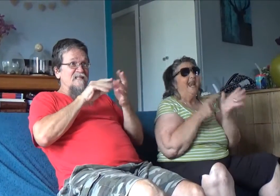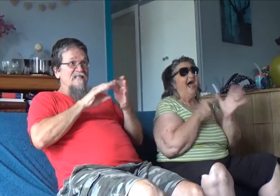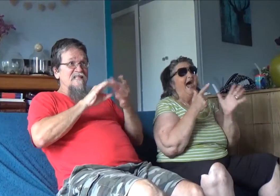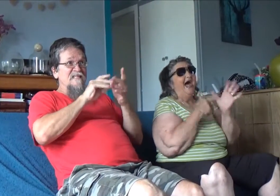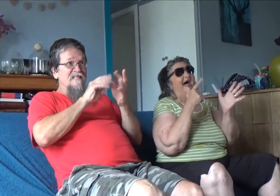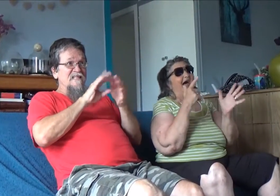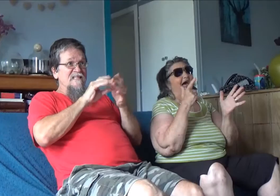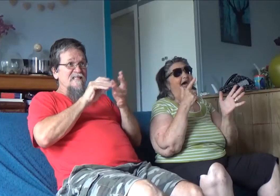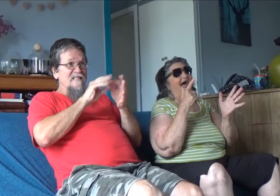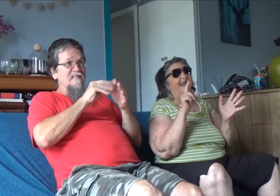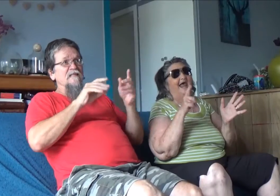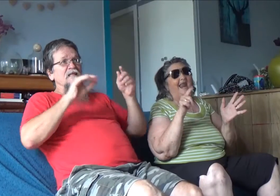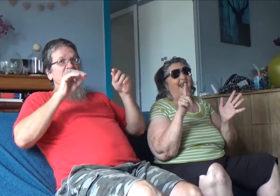-la-la-la-la-la-la-la-la